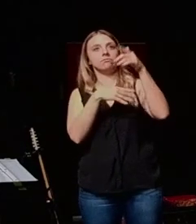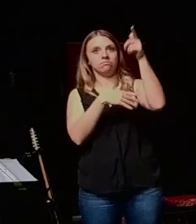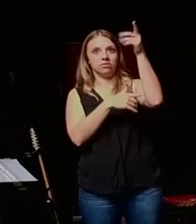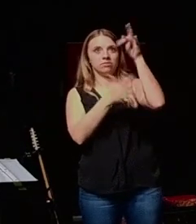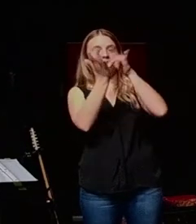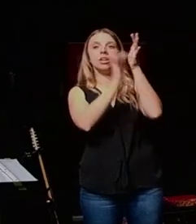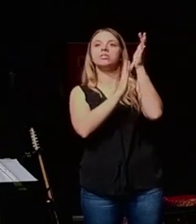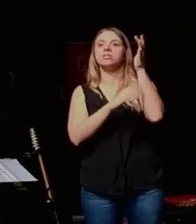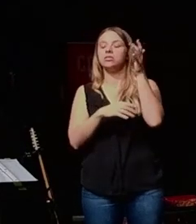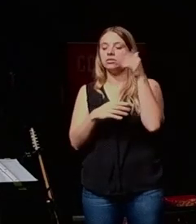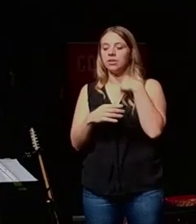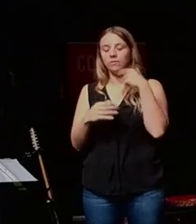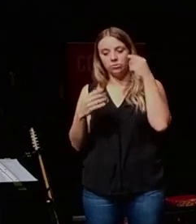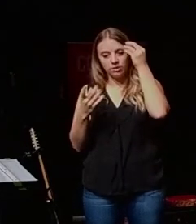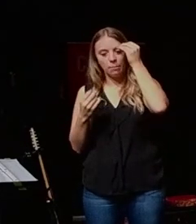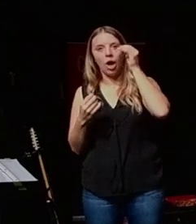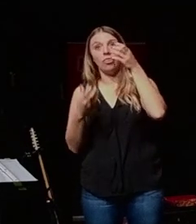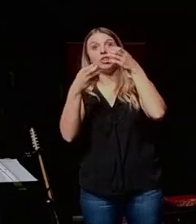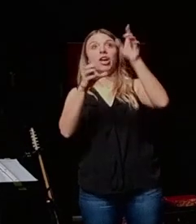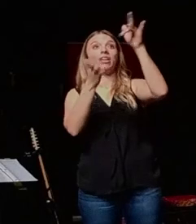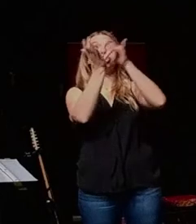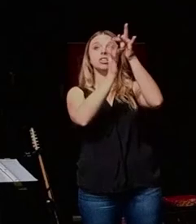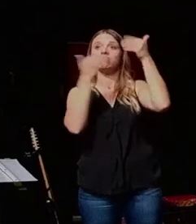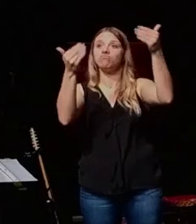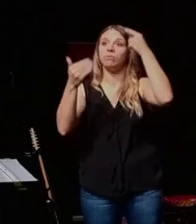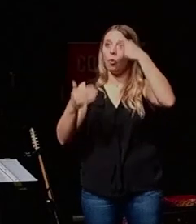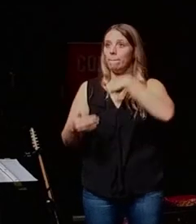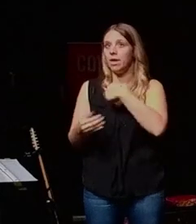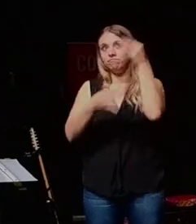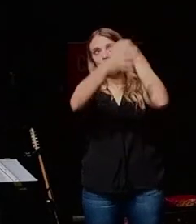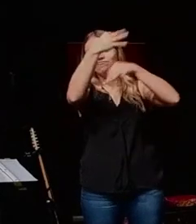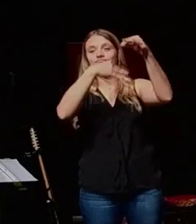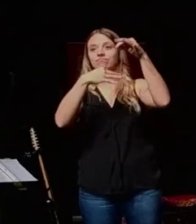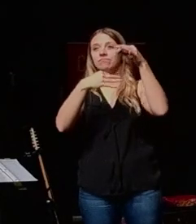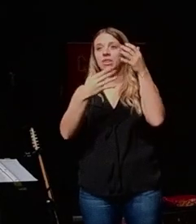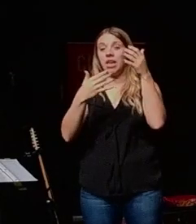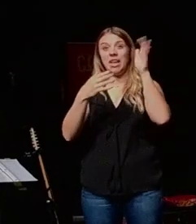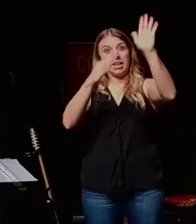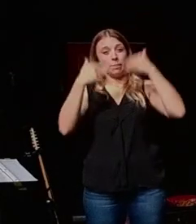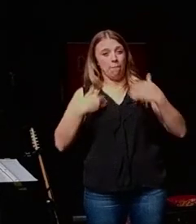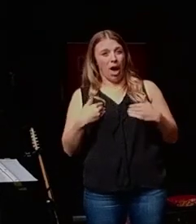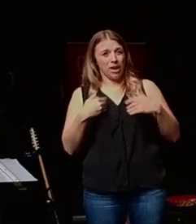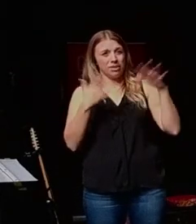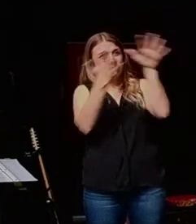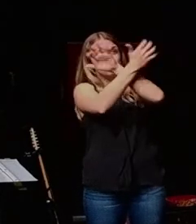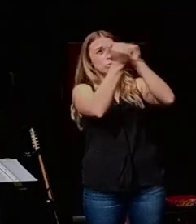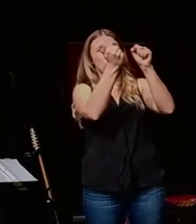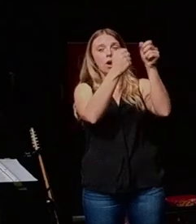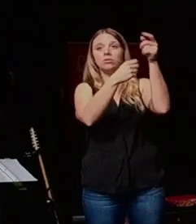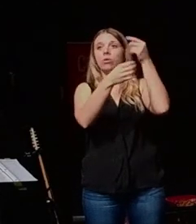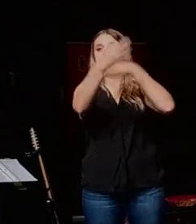chance that Jesus took on me, and this bread, the body that was torn so that I can live a transformed life,